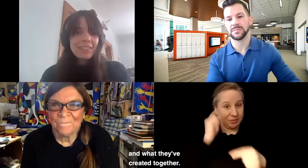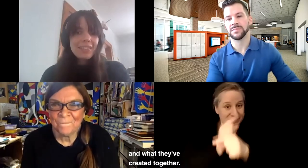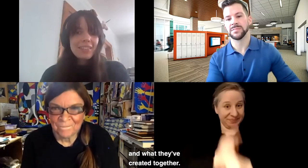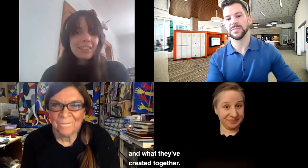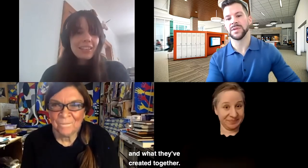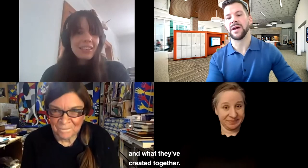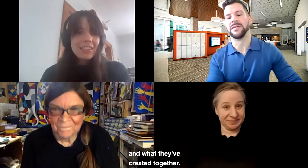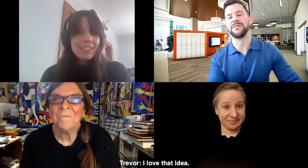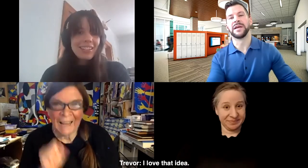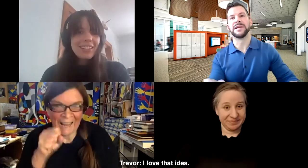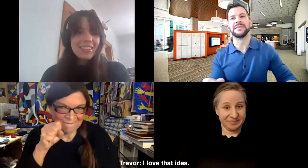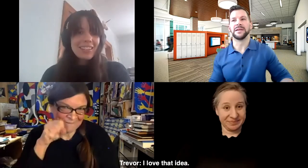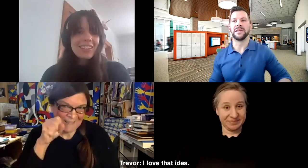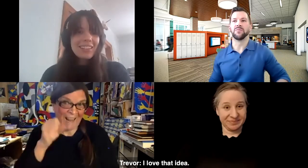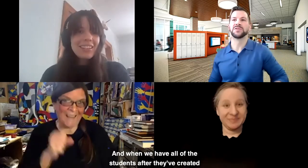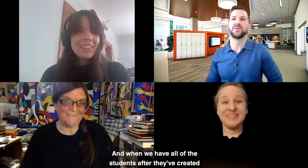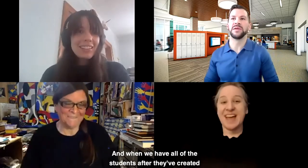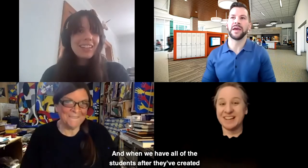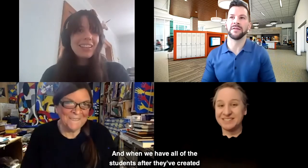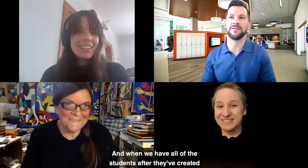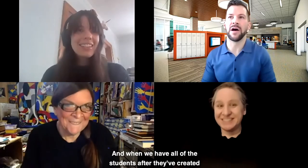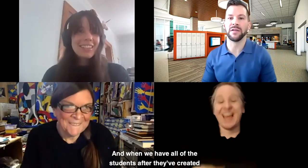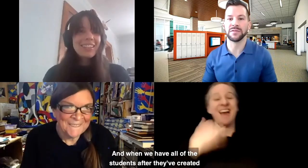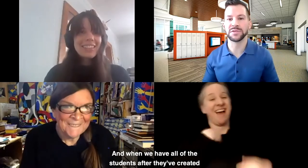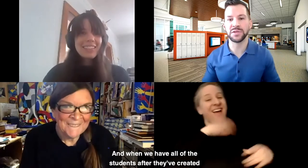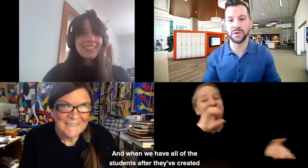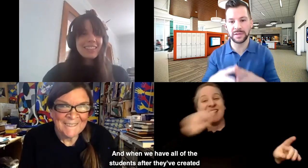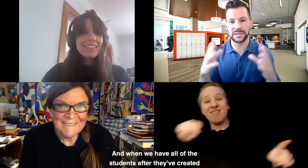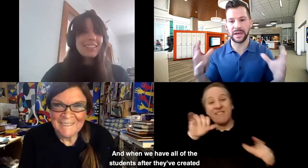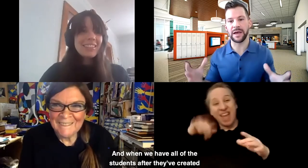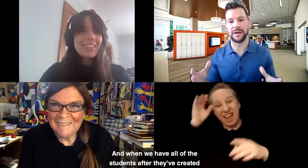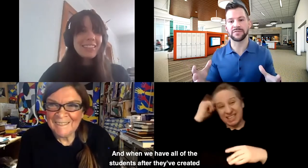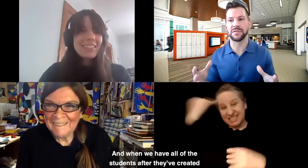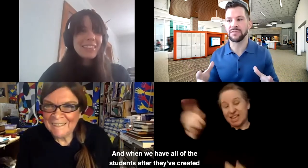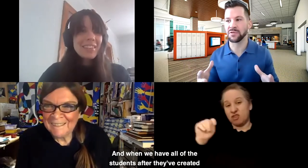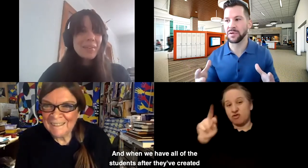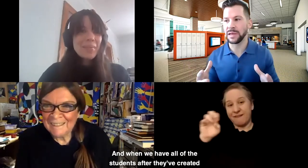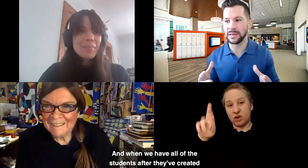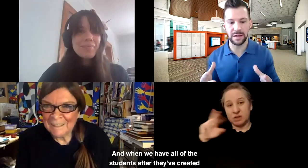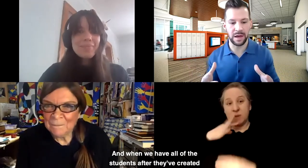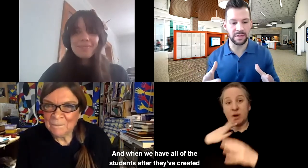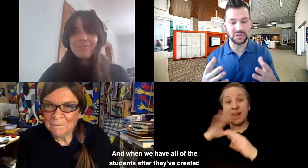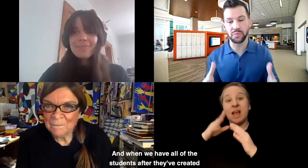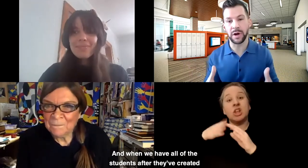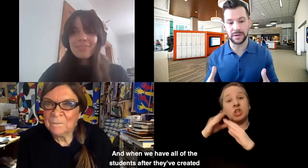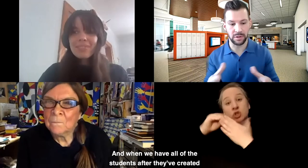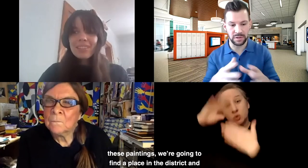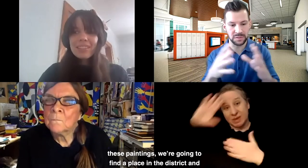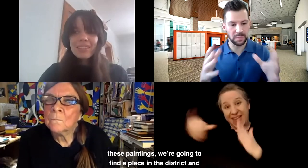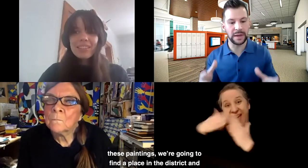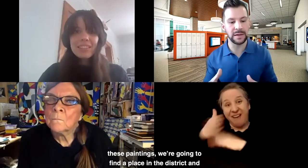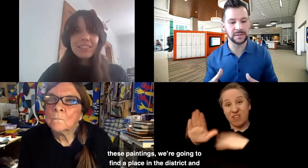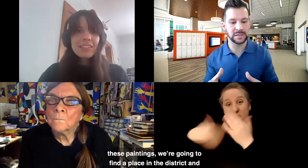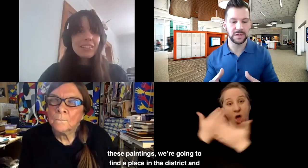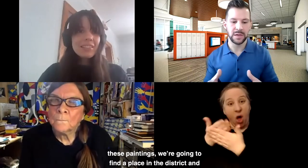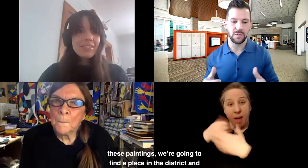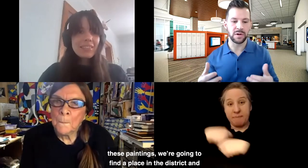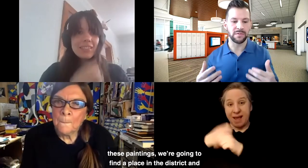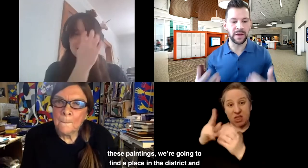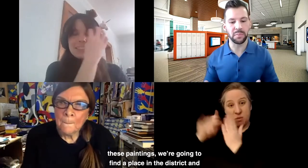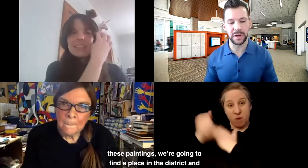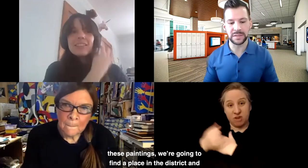Trevor speaking. I love that idea. I love when I have all of the students, after they've created these paintings,